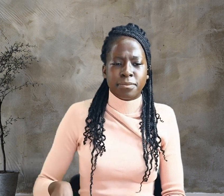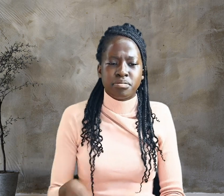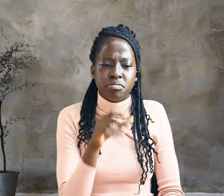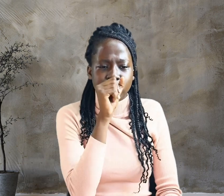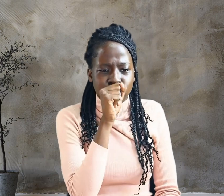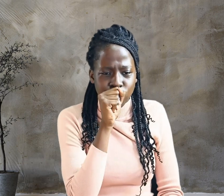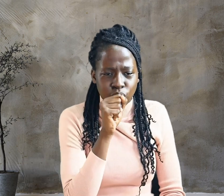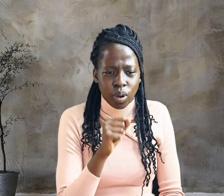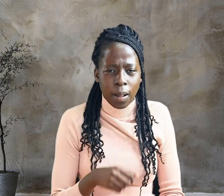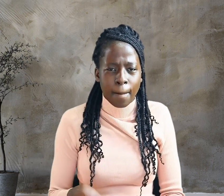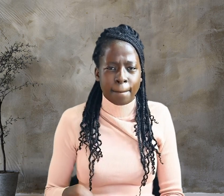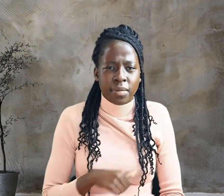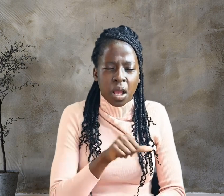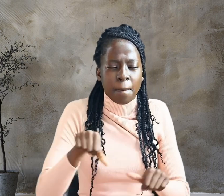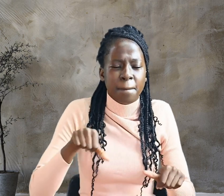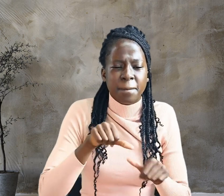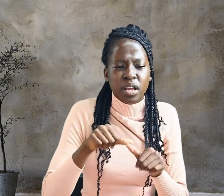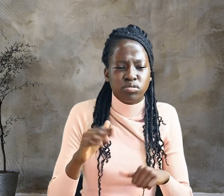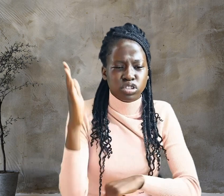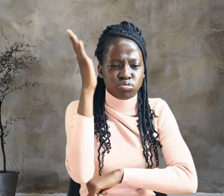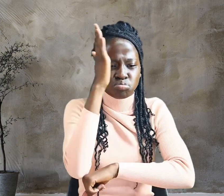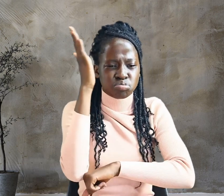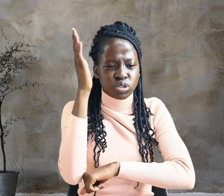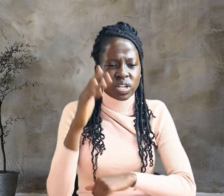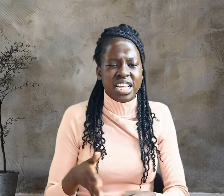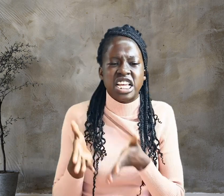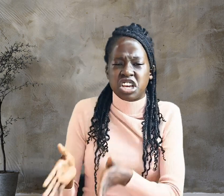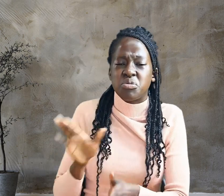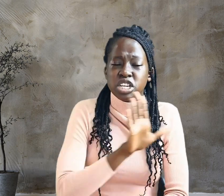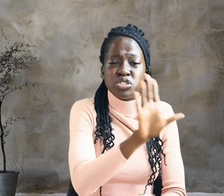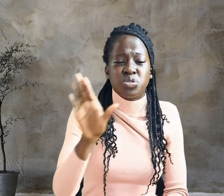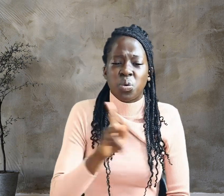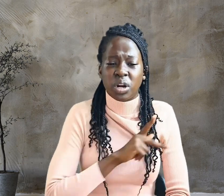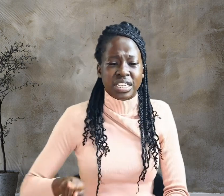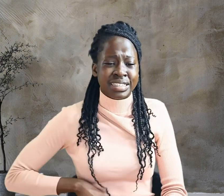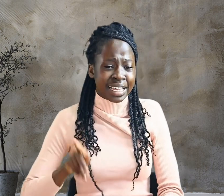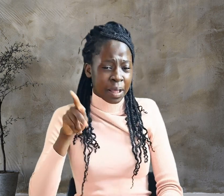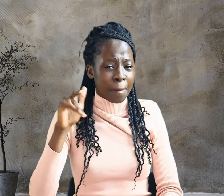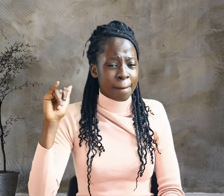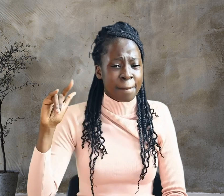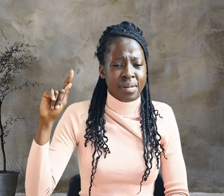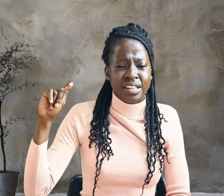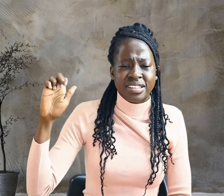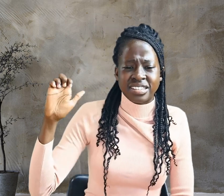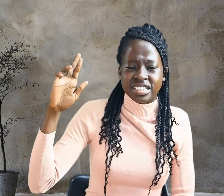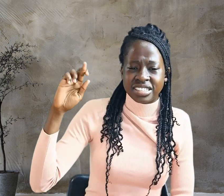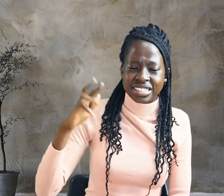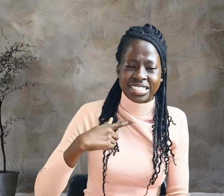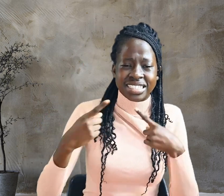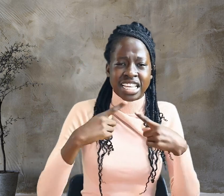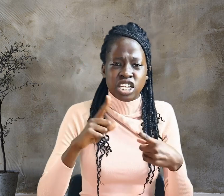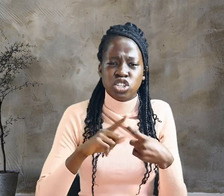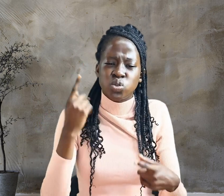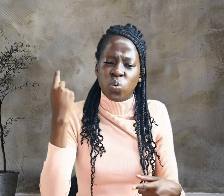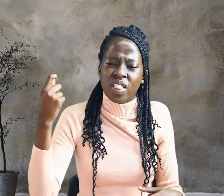Here is your king, Pilate said to the Jews, for they shouted, Take him away!